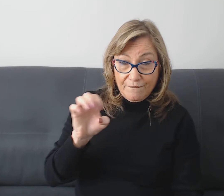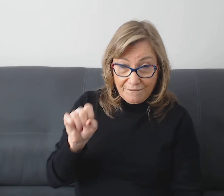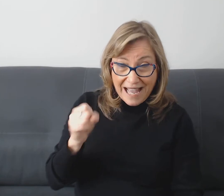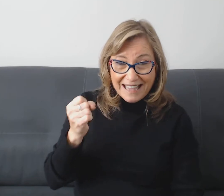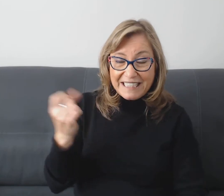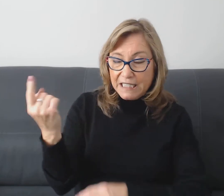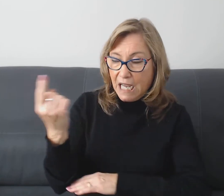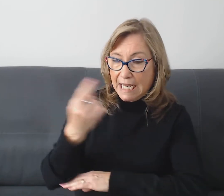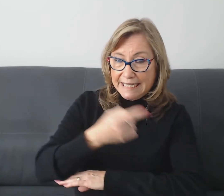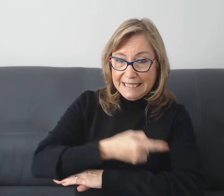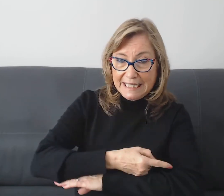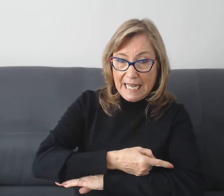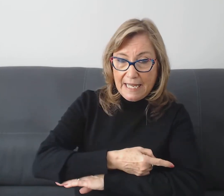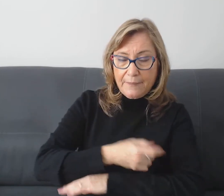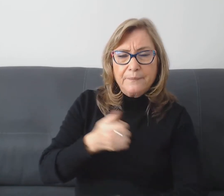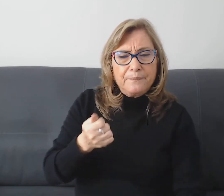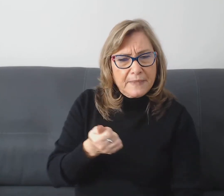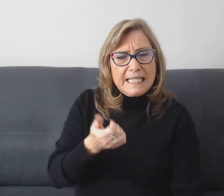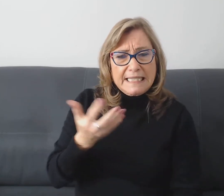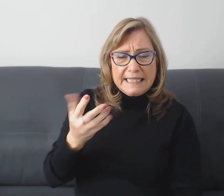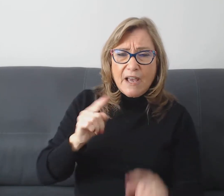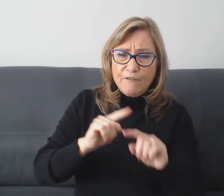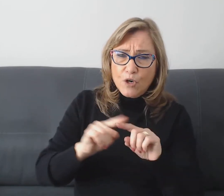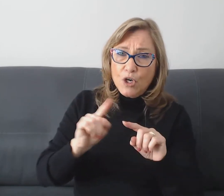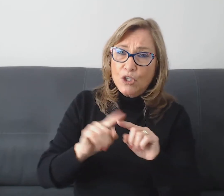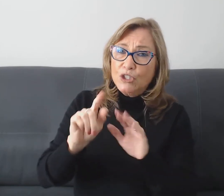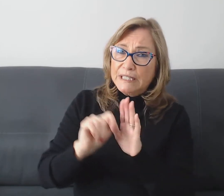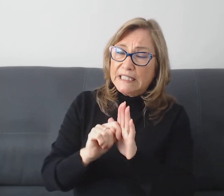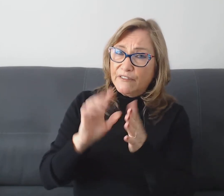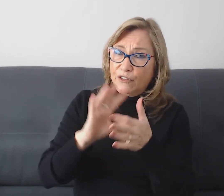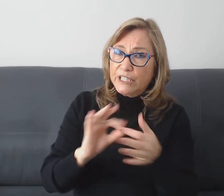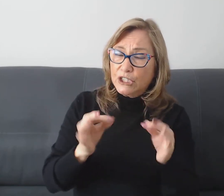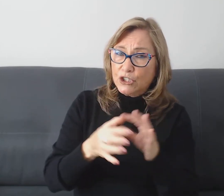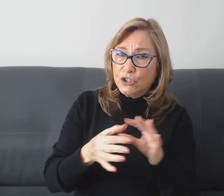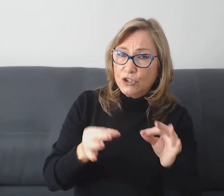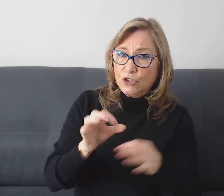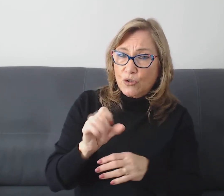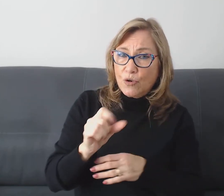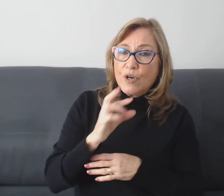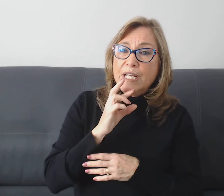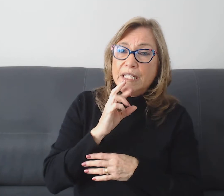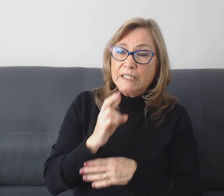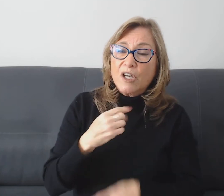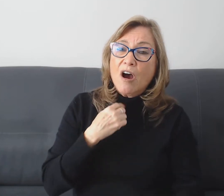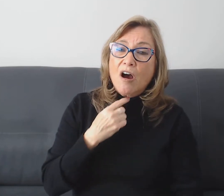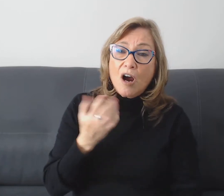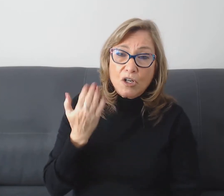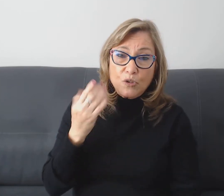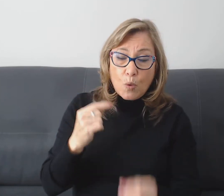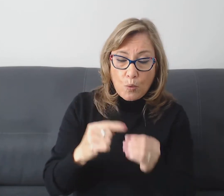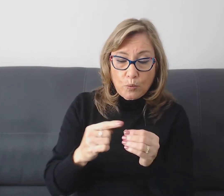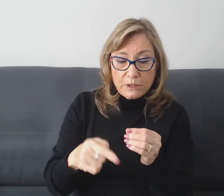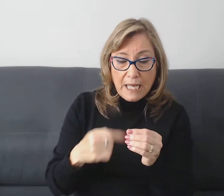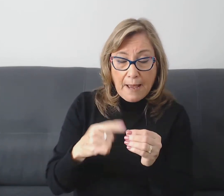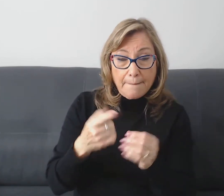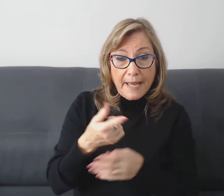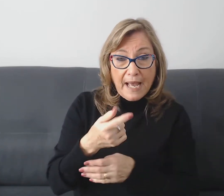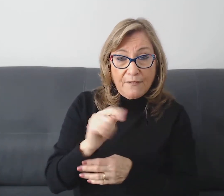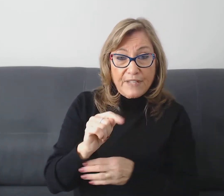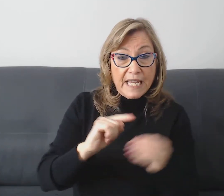Several different stories are told about the origin of Valentine's Day.